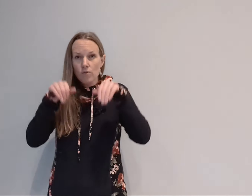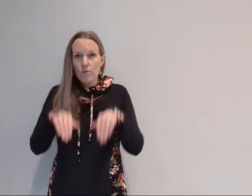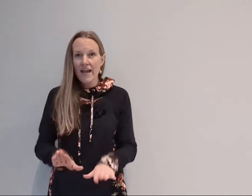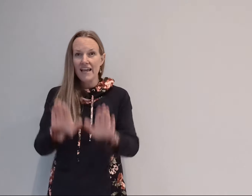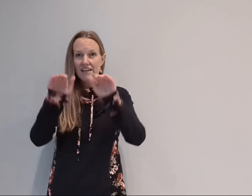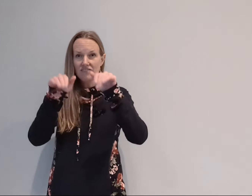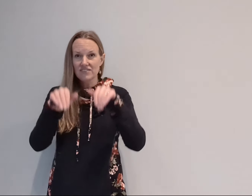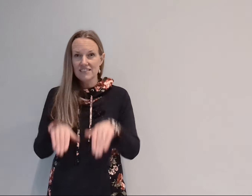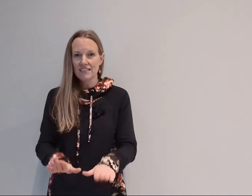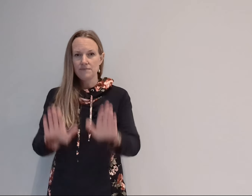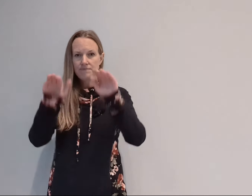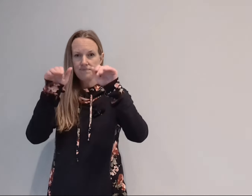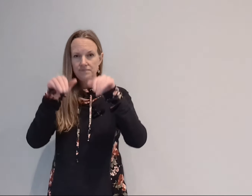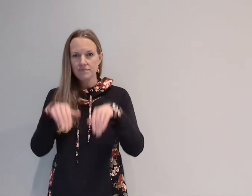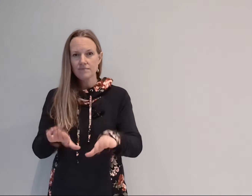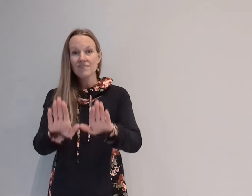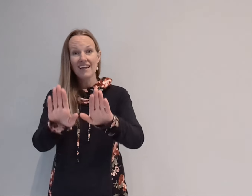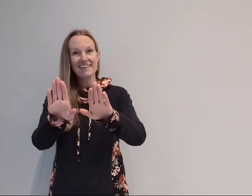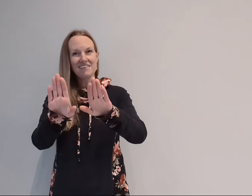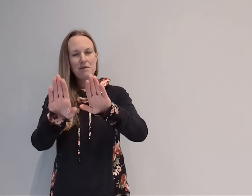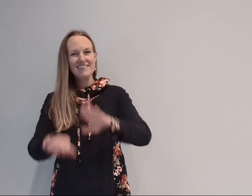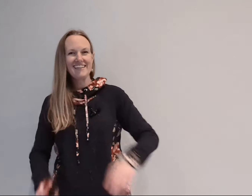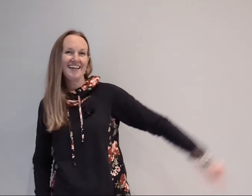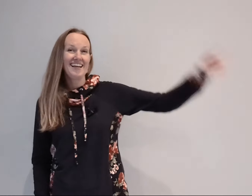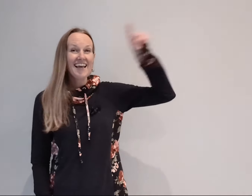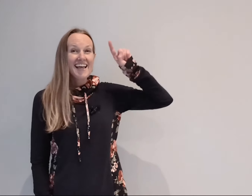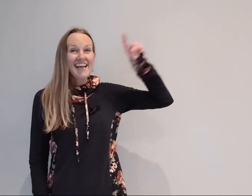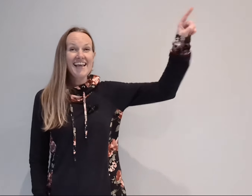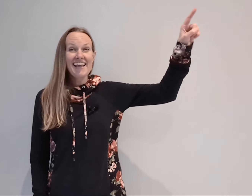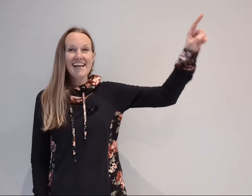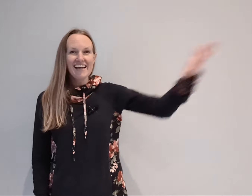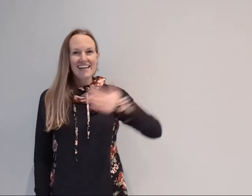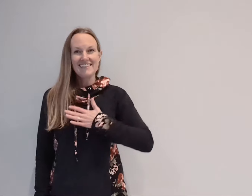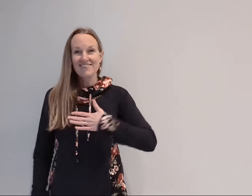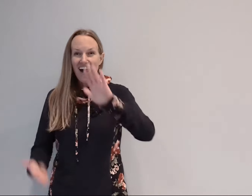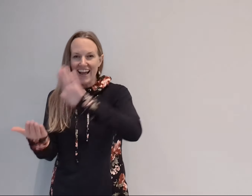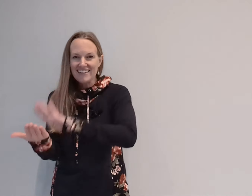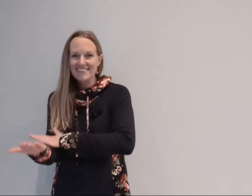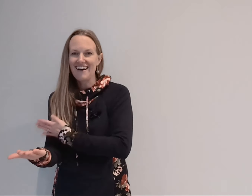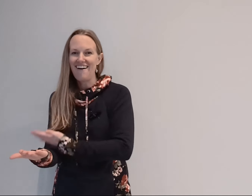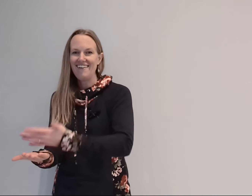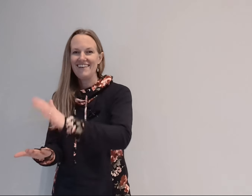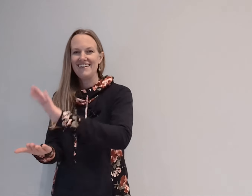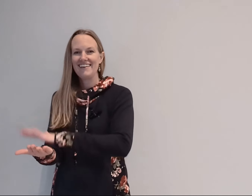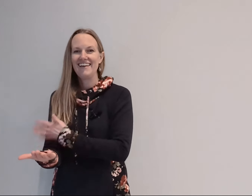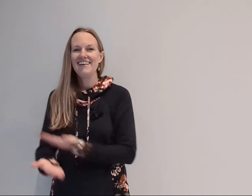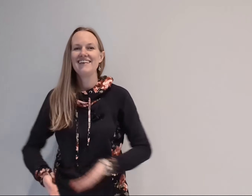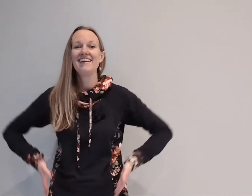waves and then it repeats again he is my song okay and then